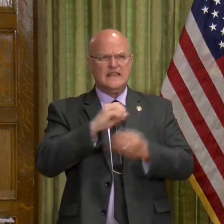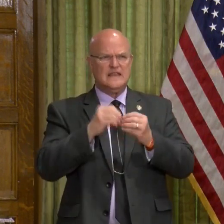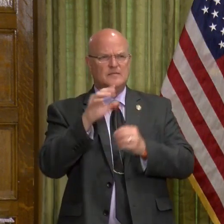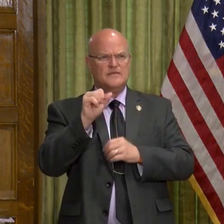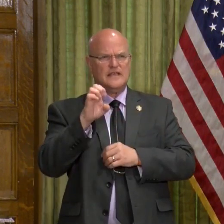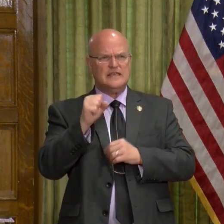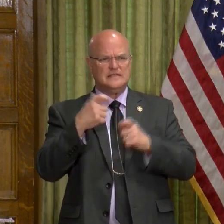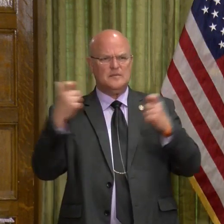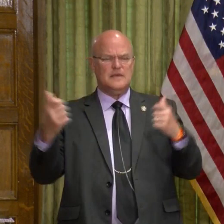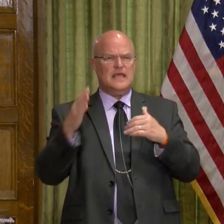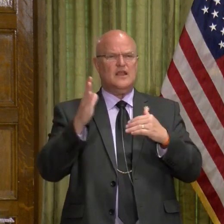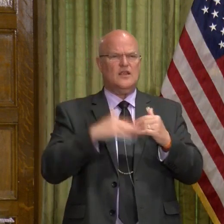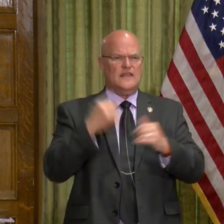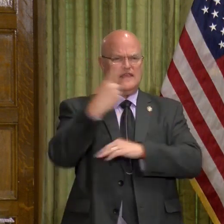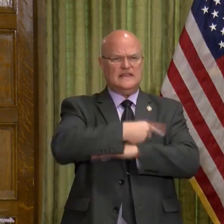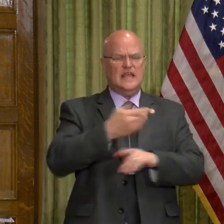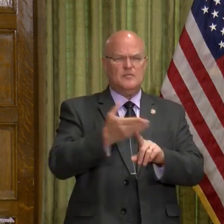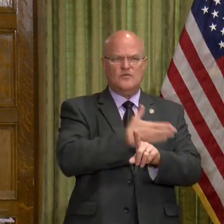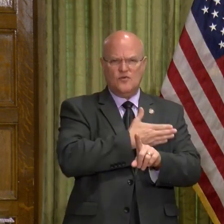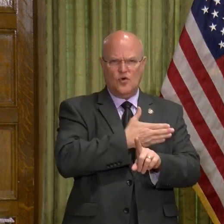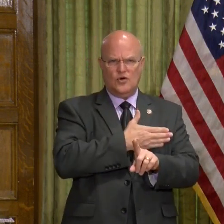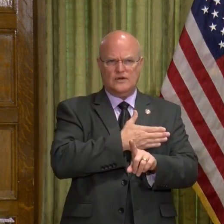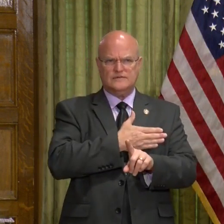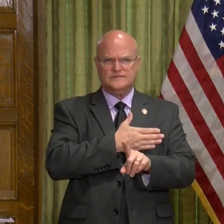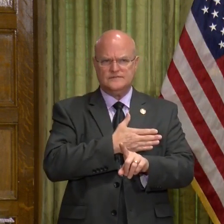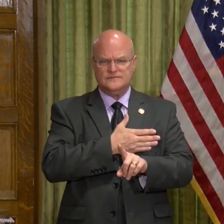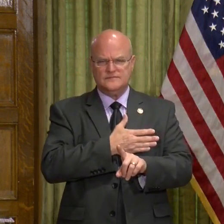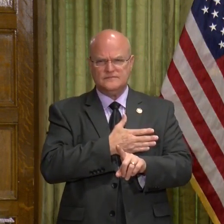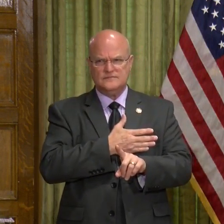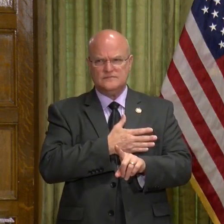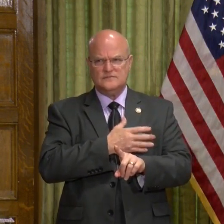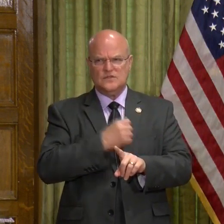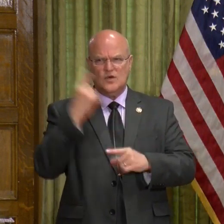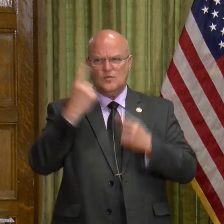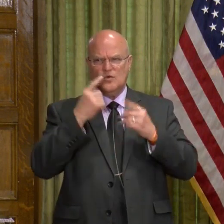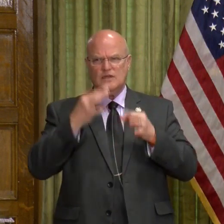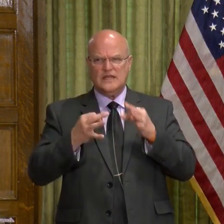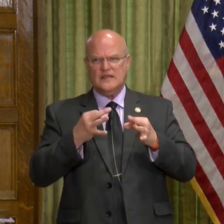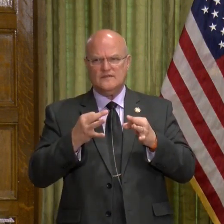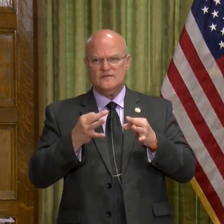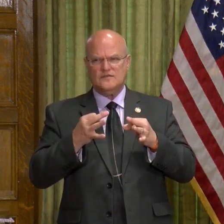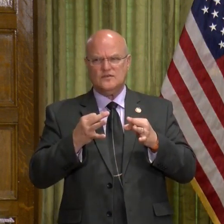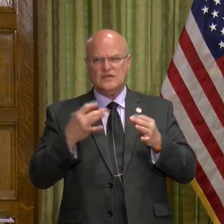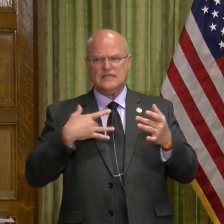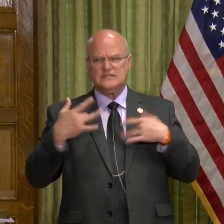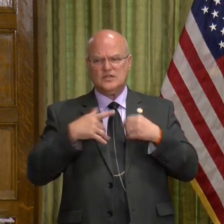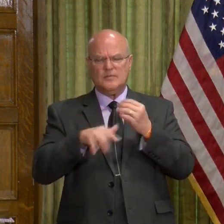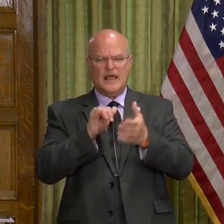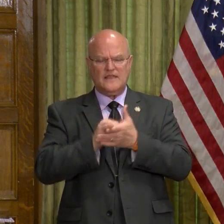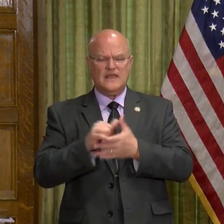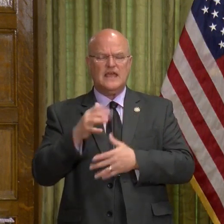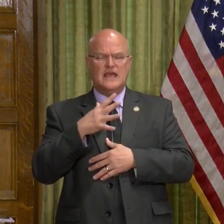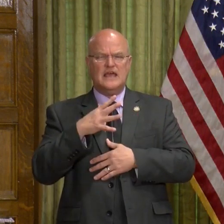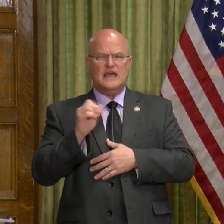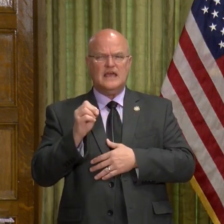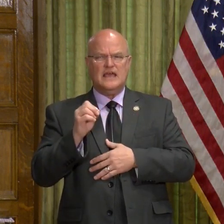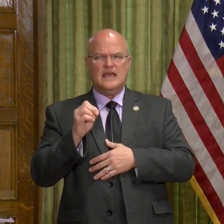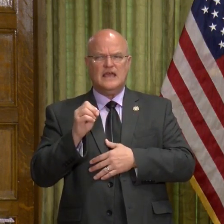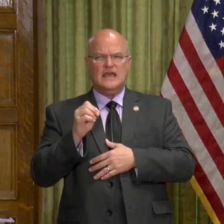of cases was bigger than the day before. So I'm just wondering if you're concerned about that. And